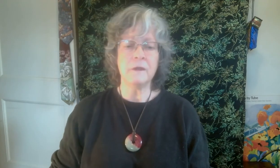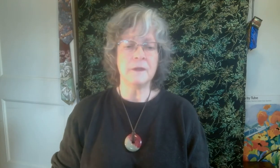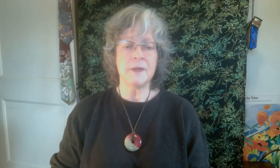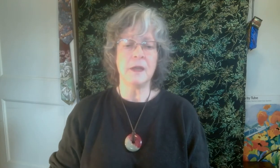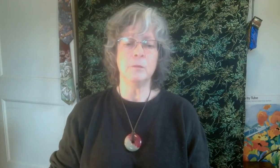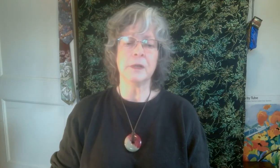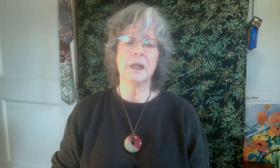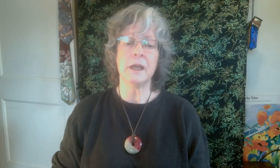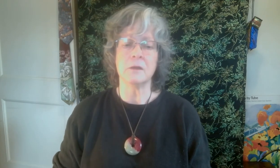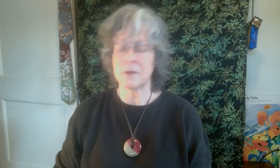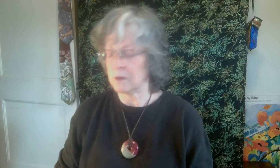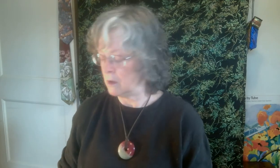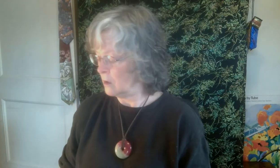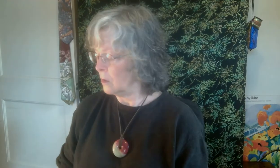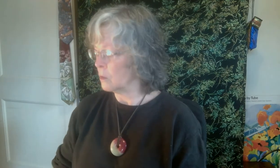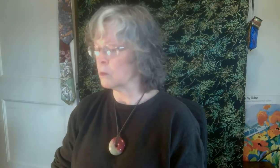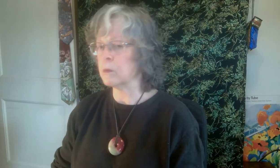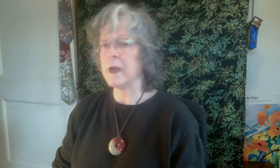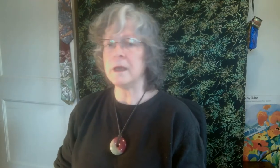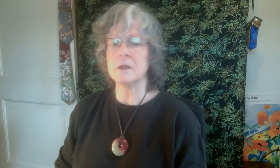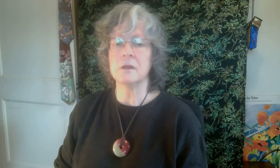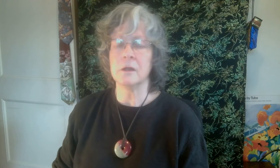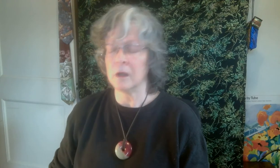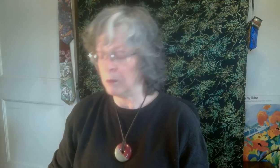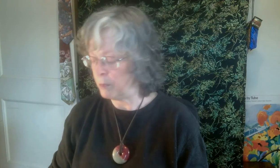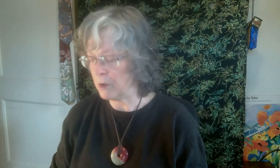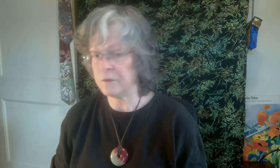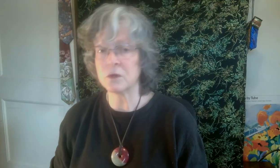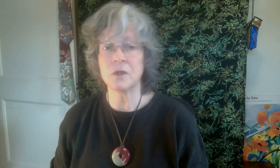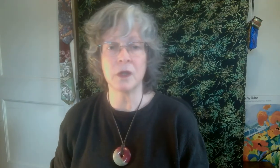the same place. Right above your stomach.